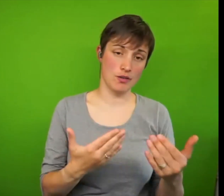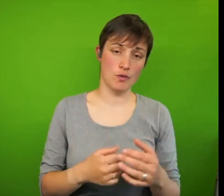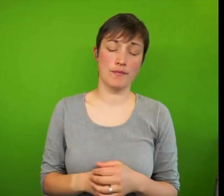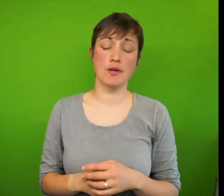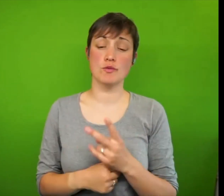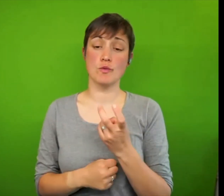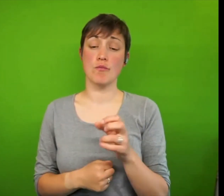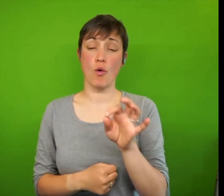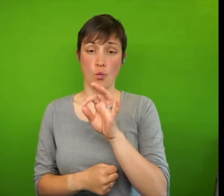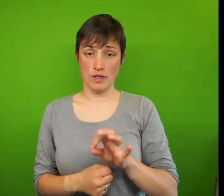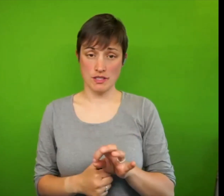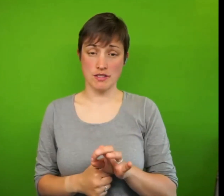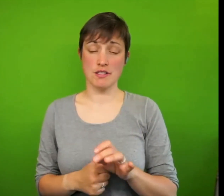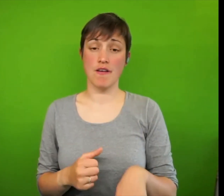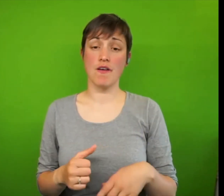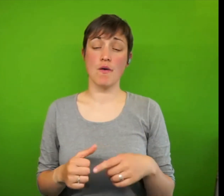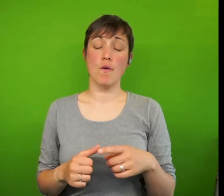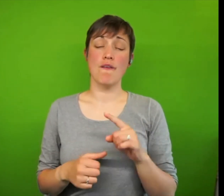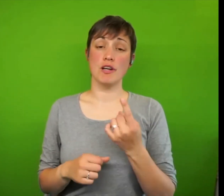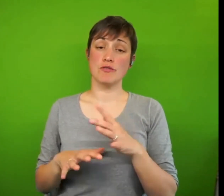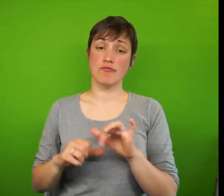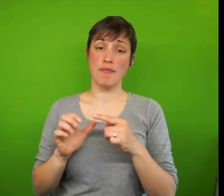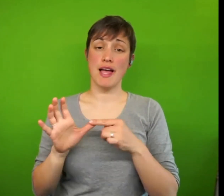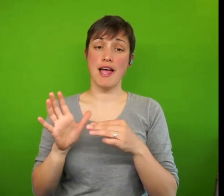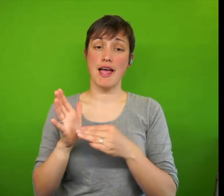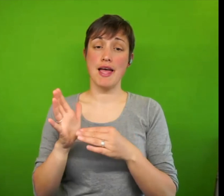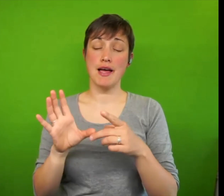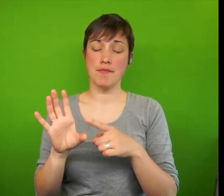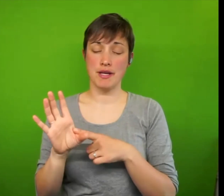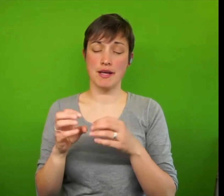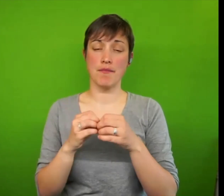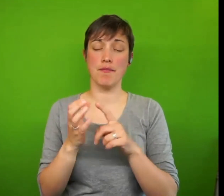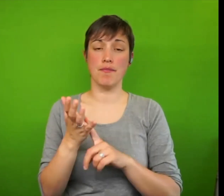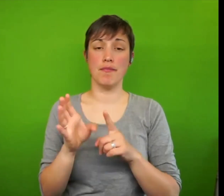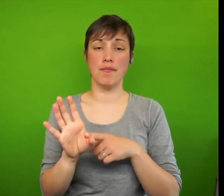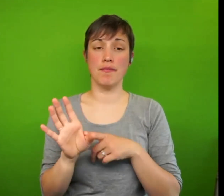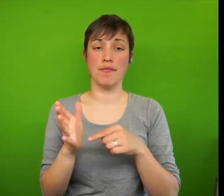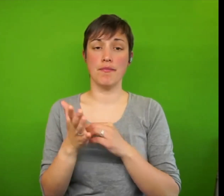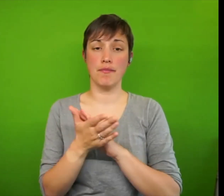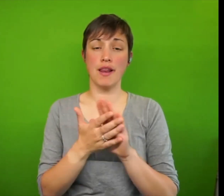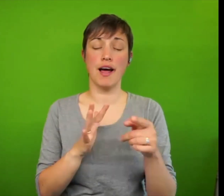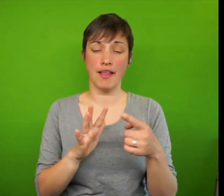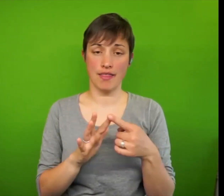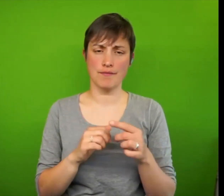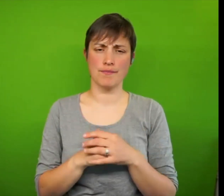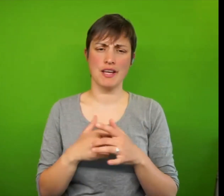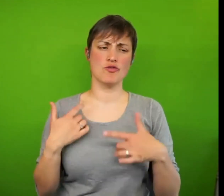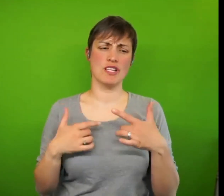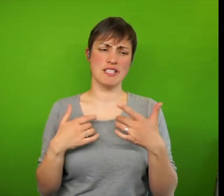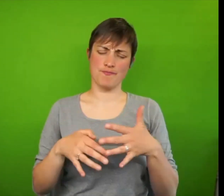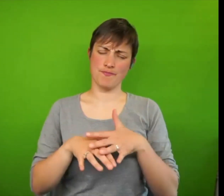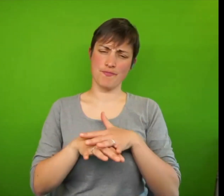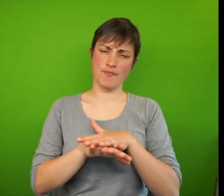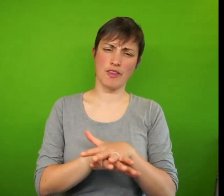Ruth first from Amy live who's interested in the intersection between poverty and children's rights. Are you aware of any